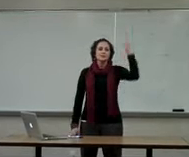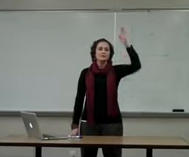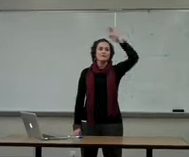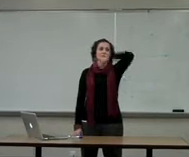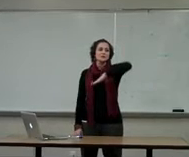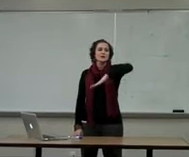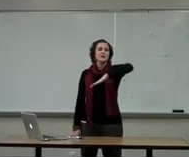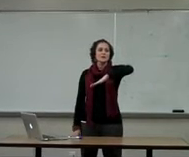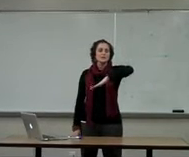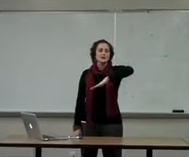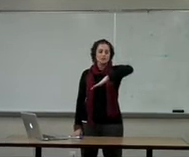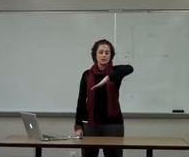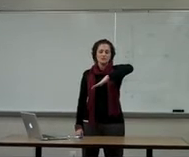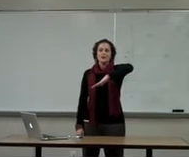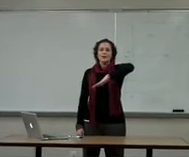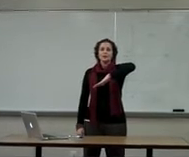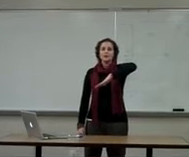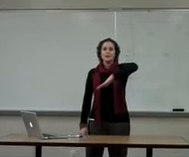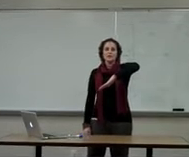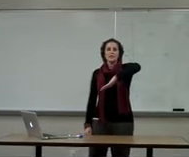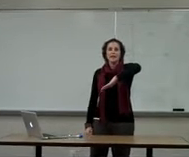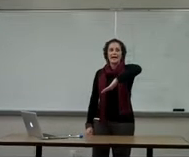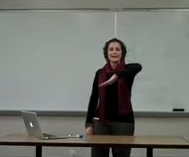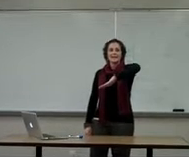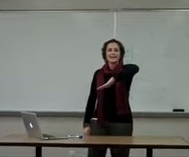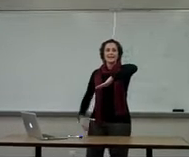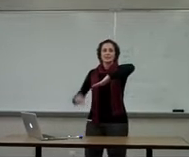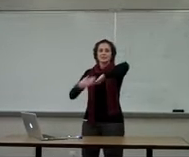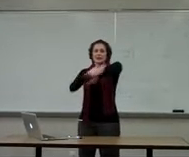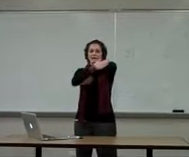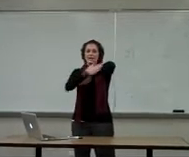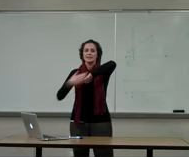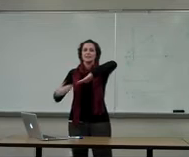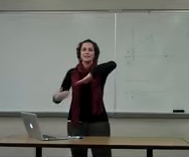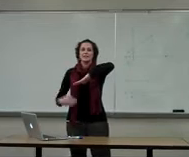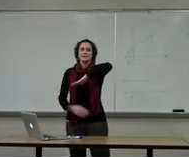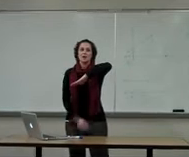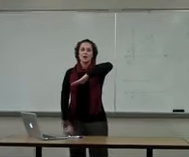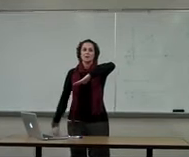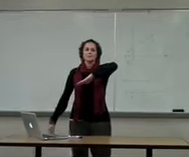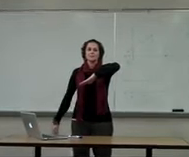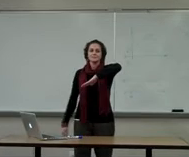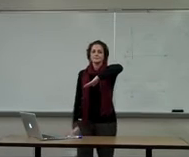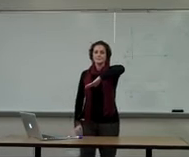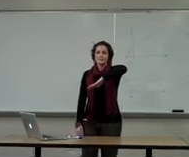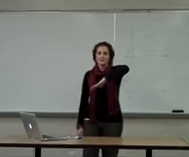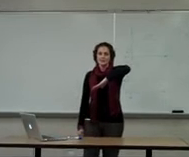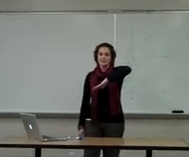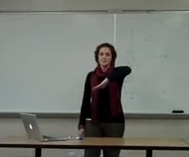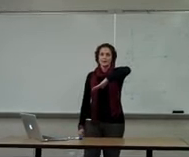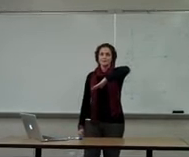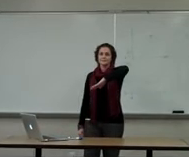okay? So the first thing that we're going to do is we're going to put your hand like this. So your hand is going this way,